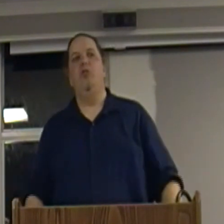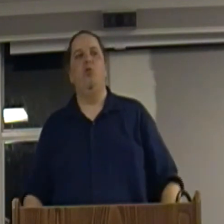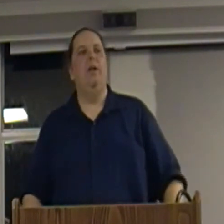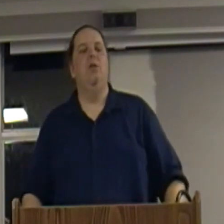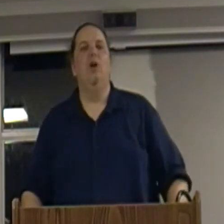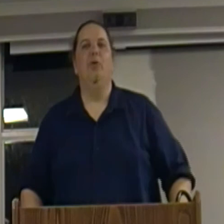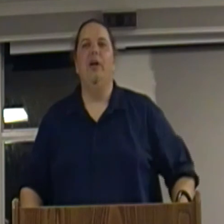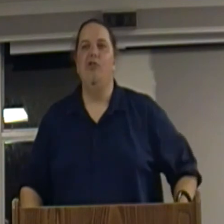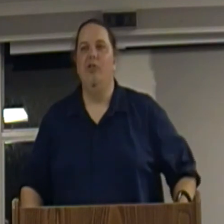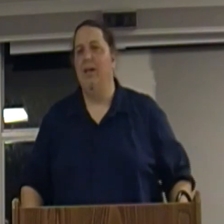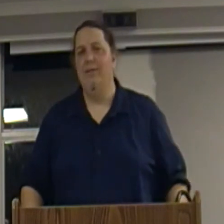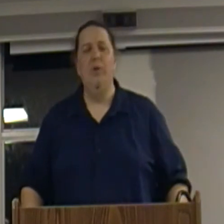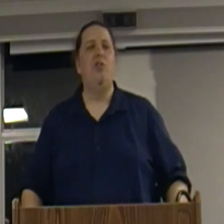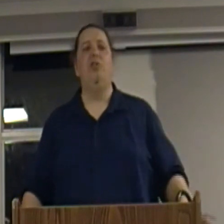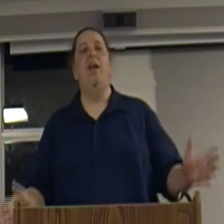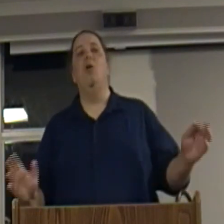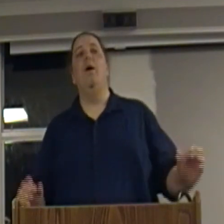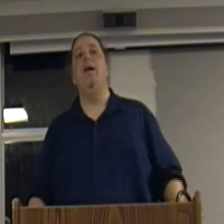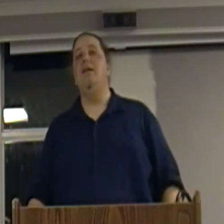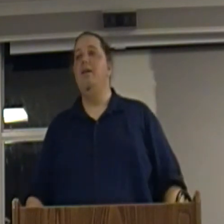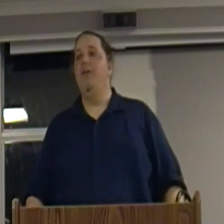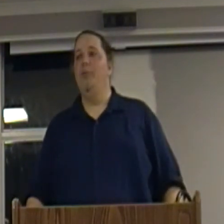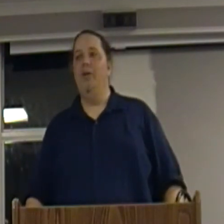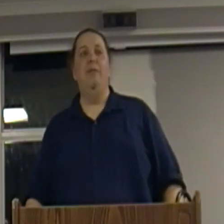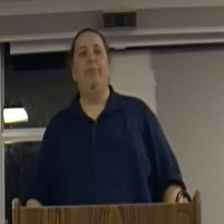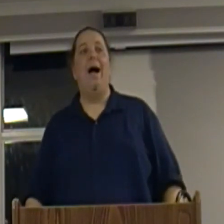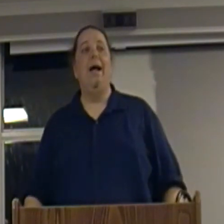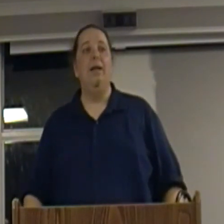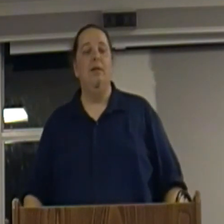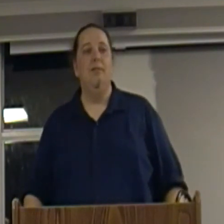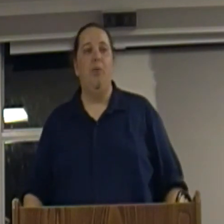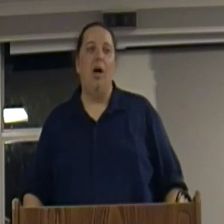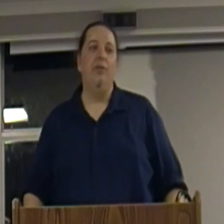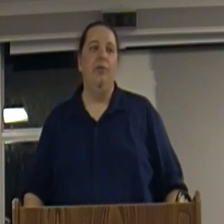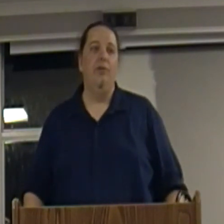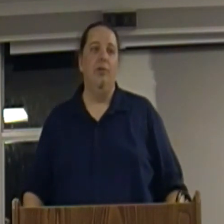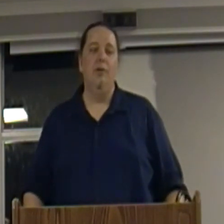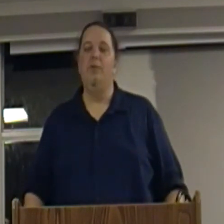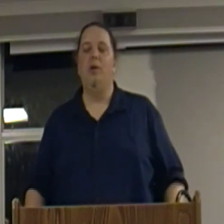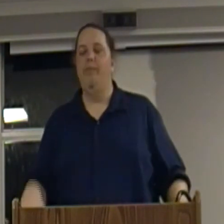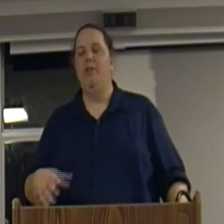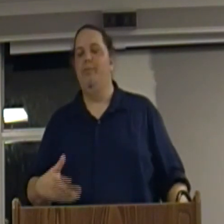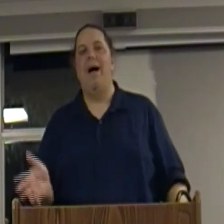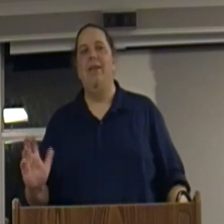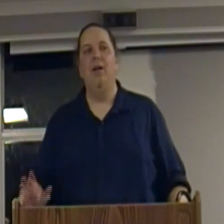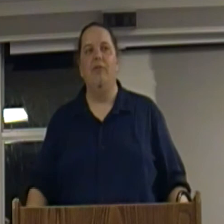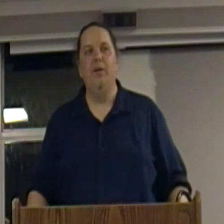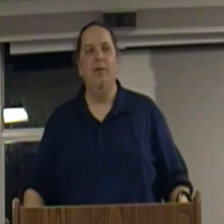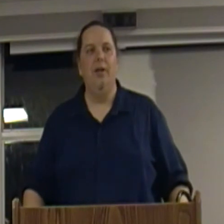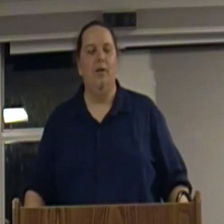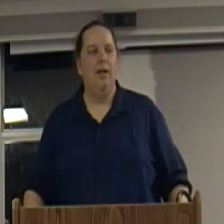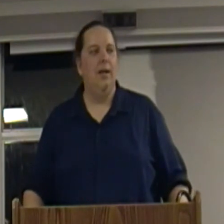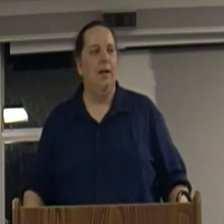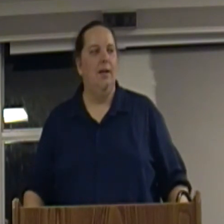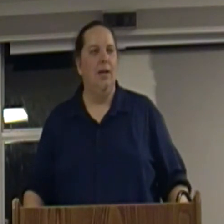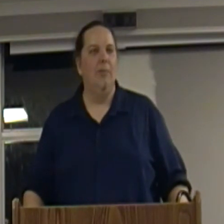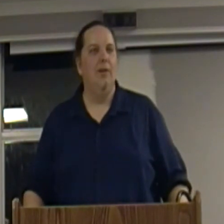restrain the corporations like if we just take away their ability to buy bosses to buy the government you know government